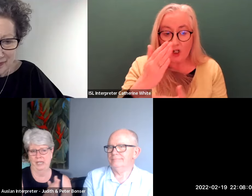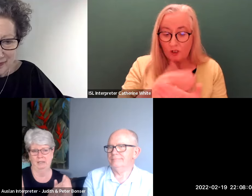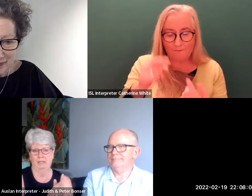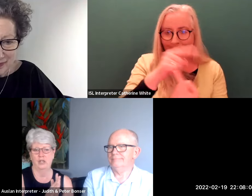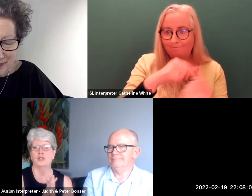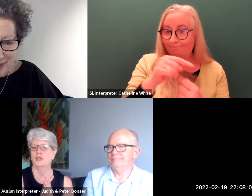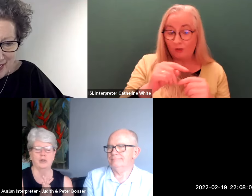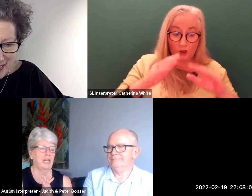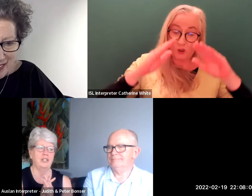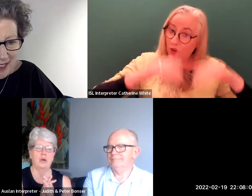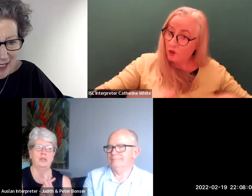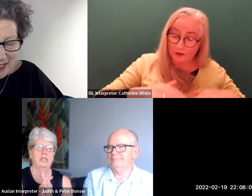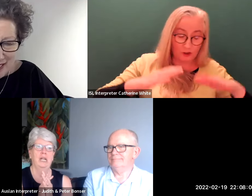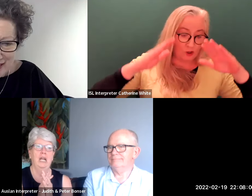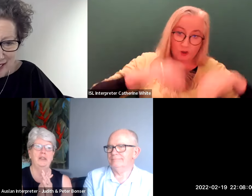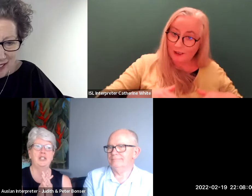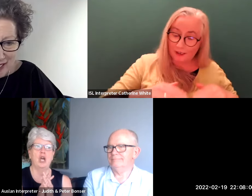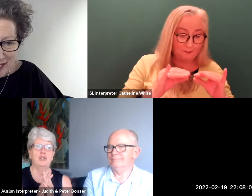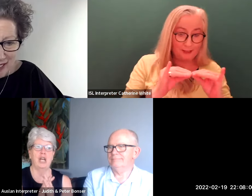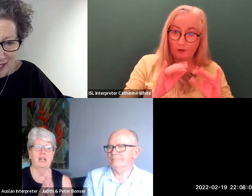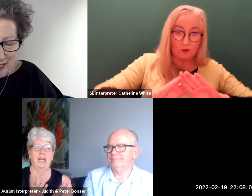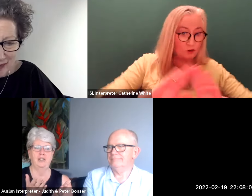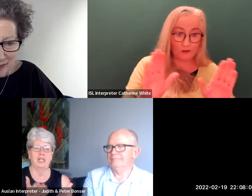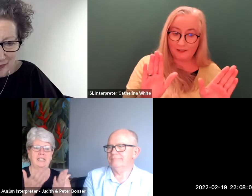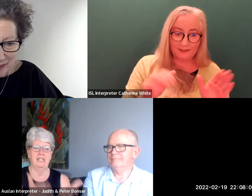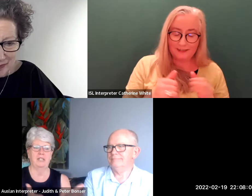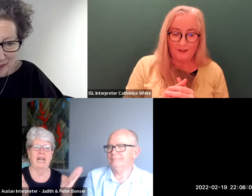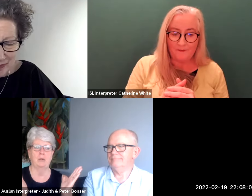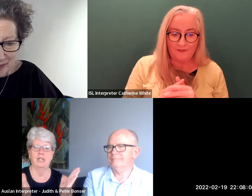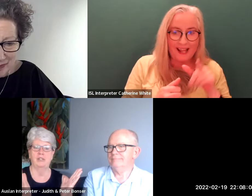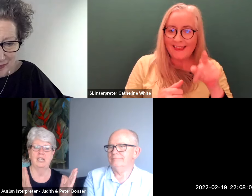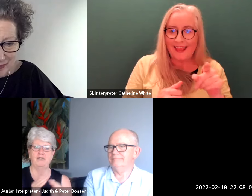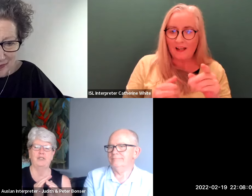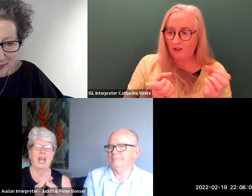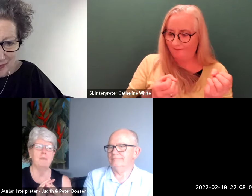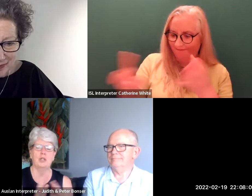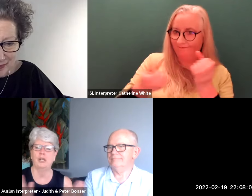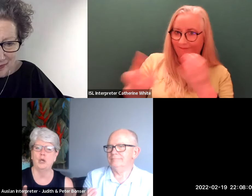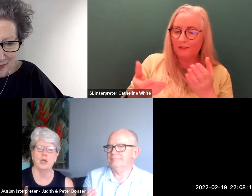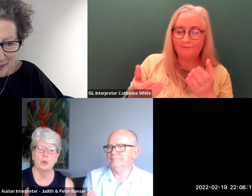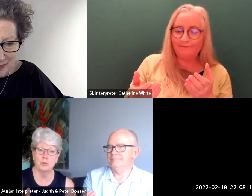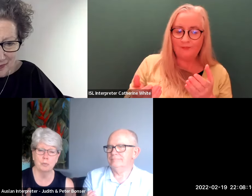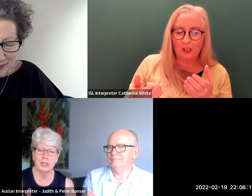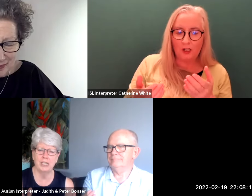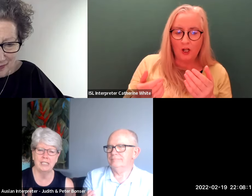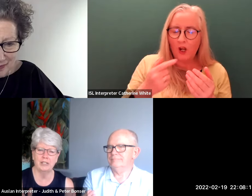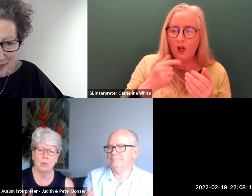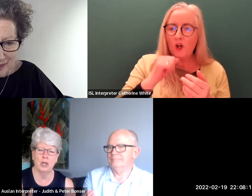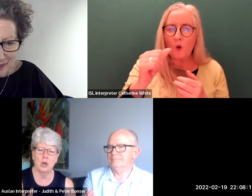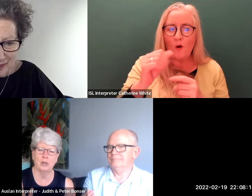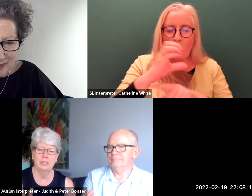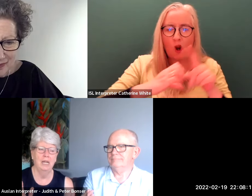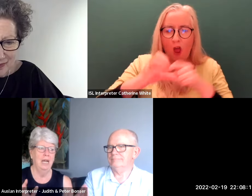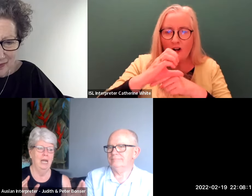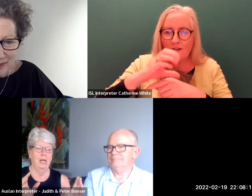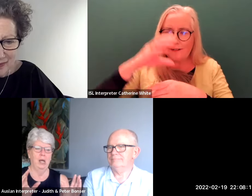interpreting should not they don't they don't just deliver the language there's absolutely no cultural bridging that's going